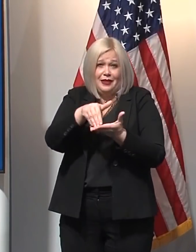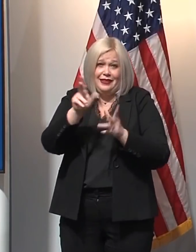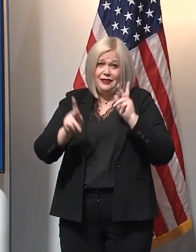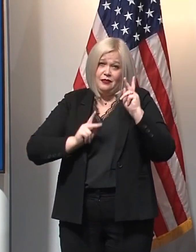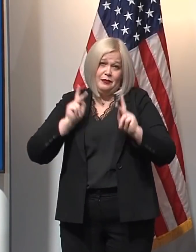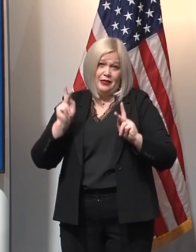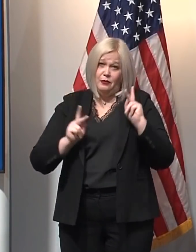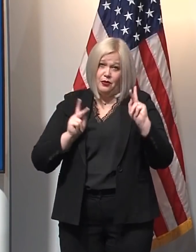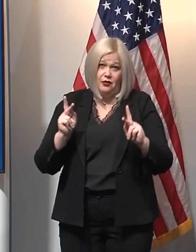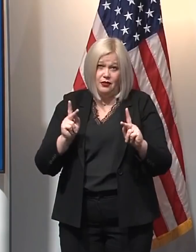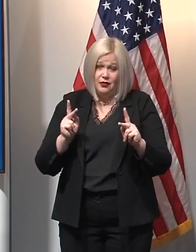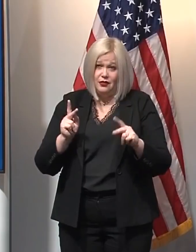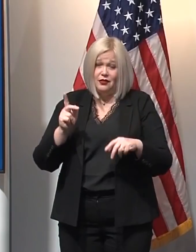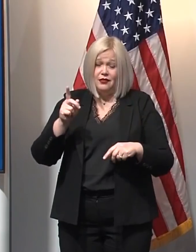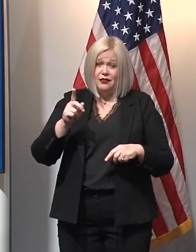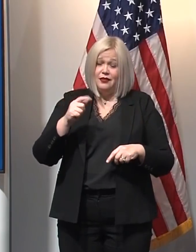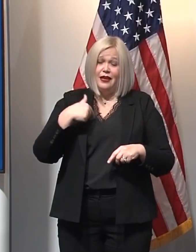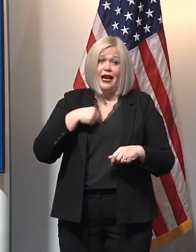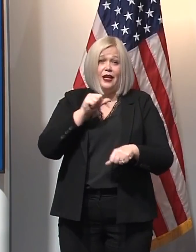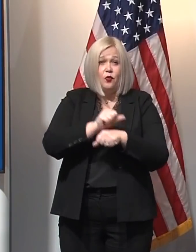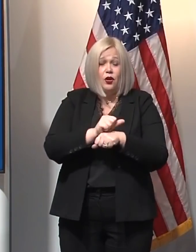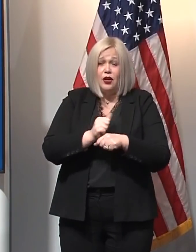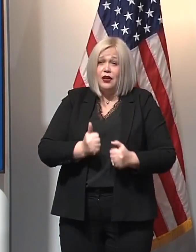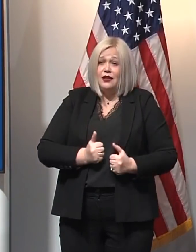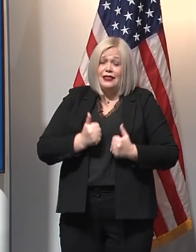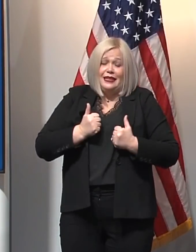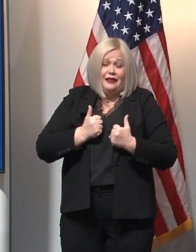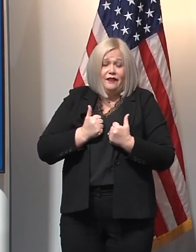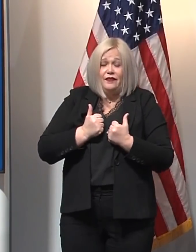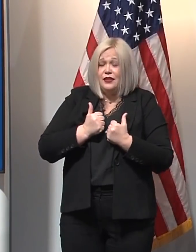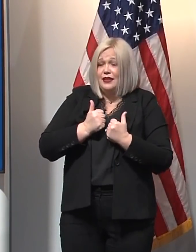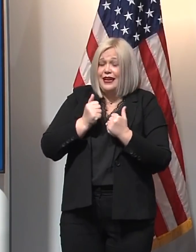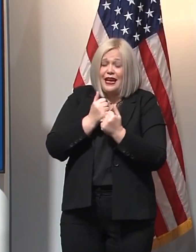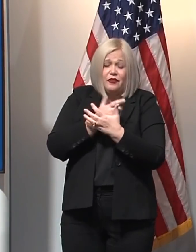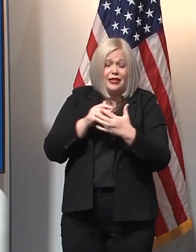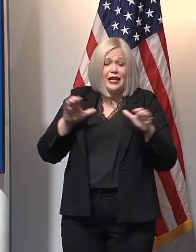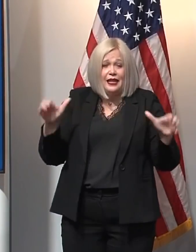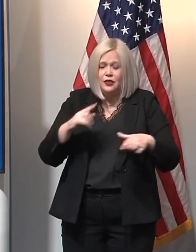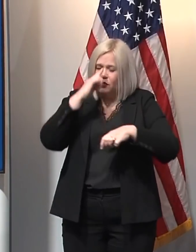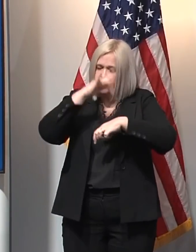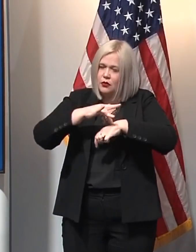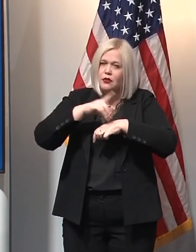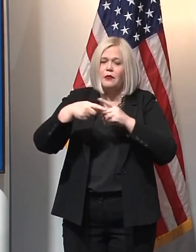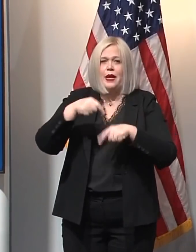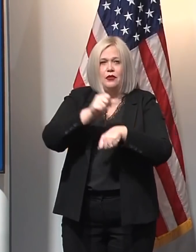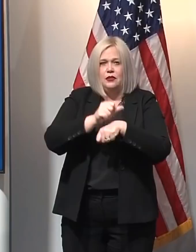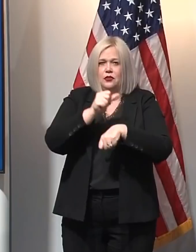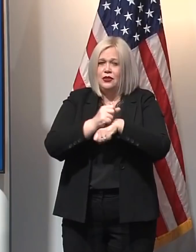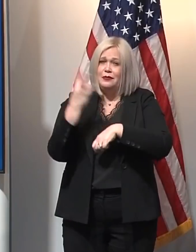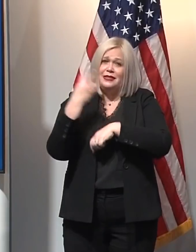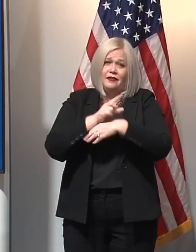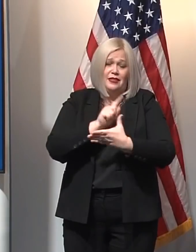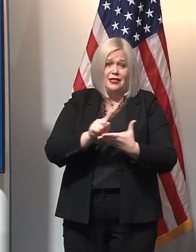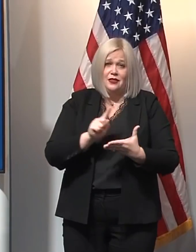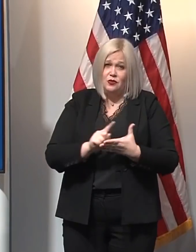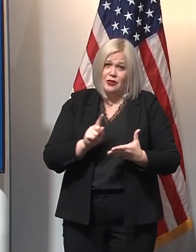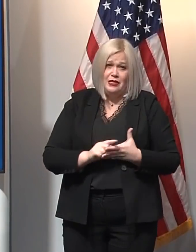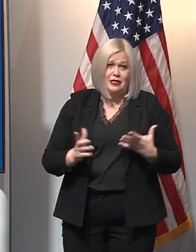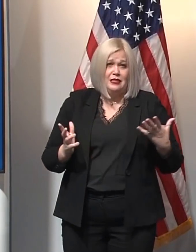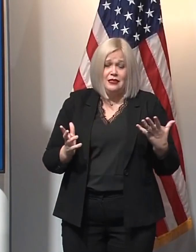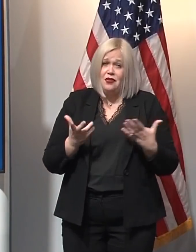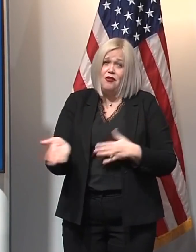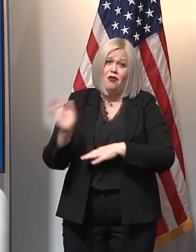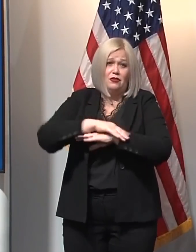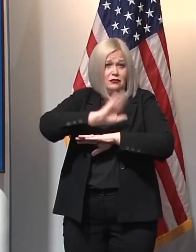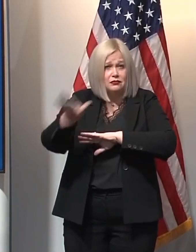work, live, breathe this job 24 hours a day, seven days a week. That doesn't stop now. It will, in